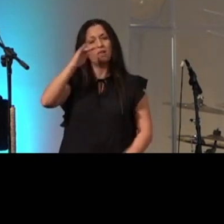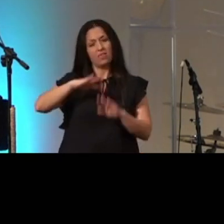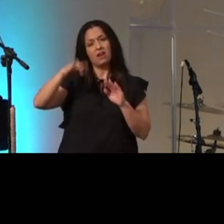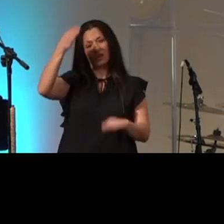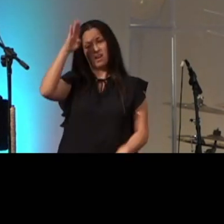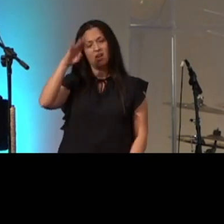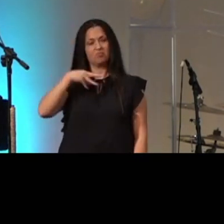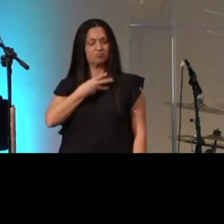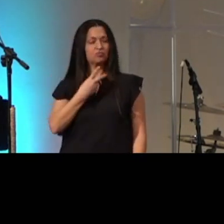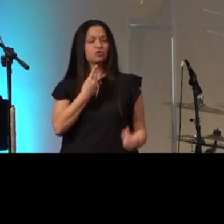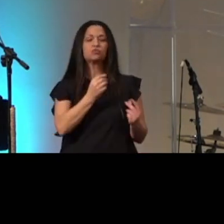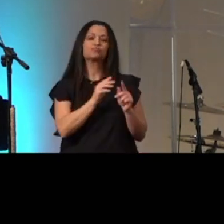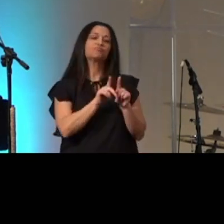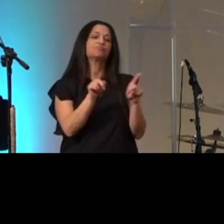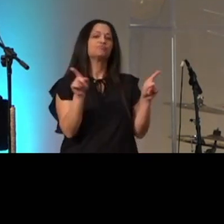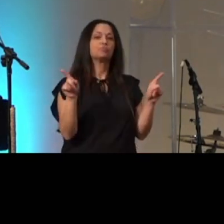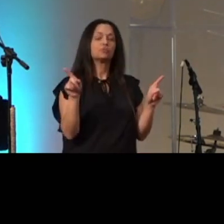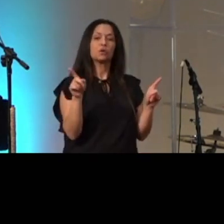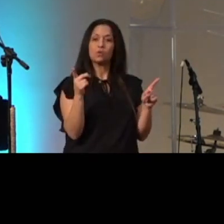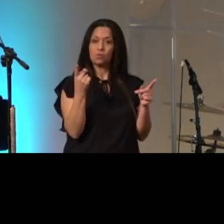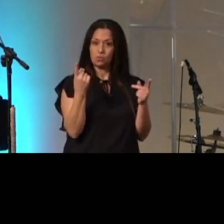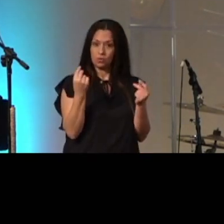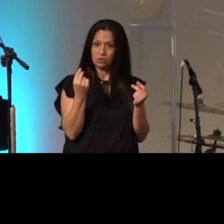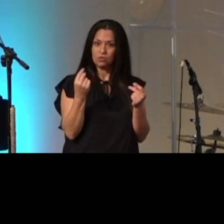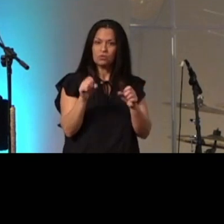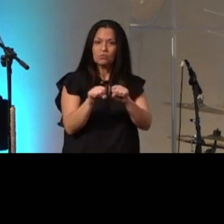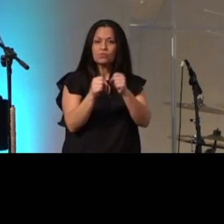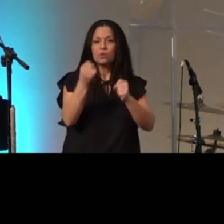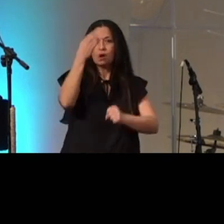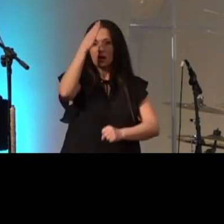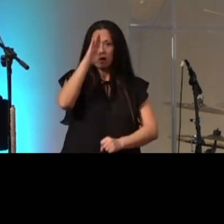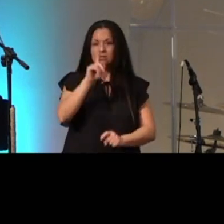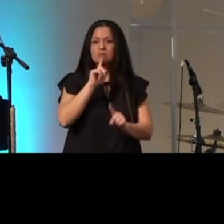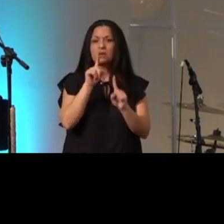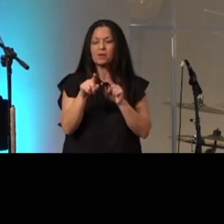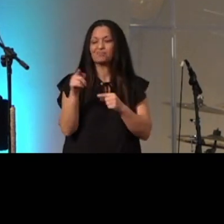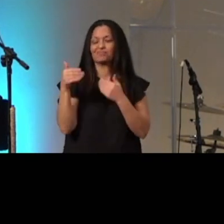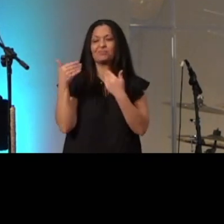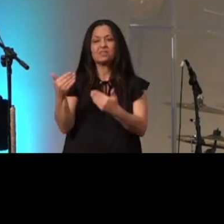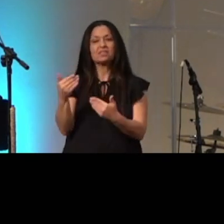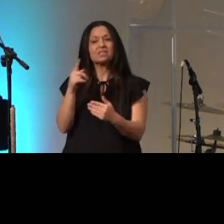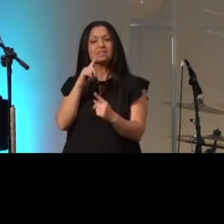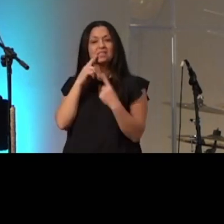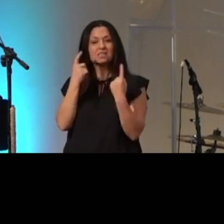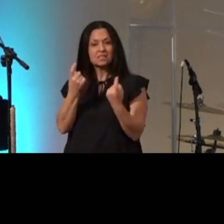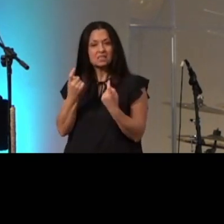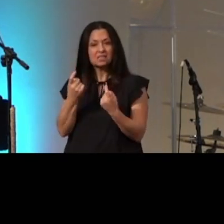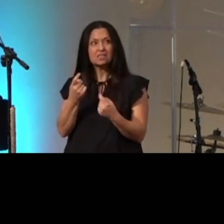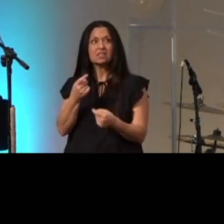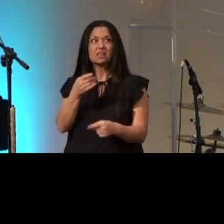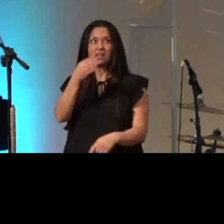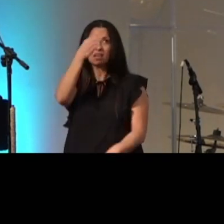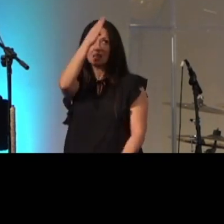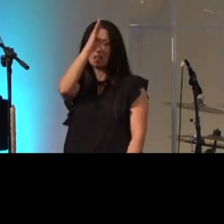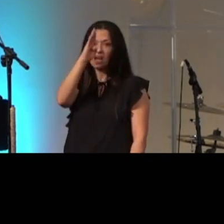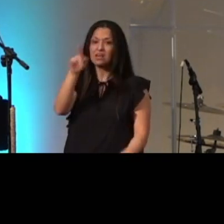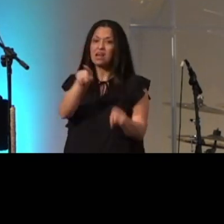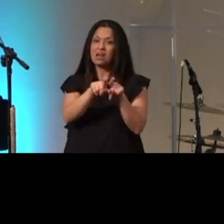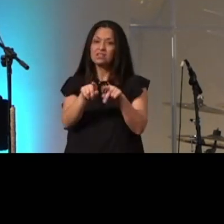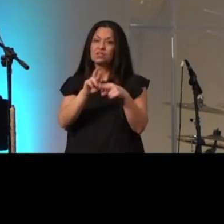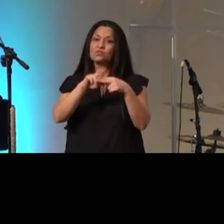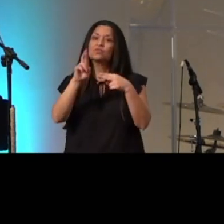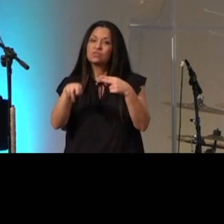and when they did they broke god's commandment they sinned and god as a result cursed them